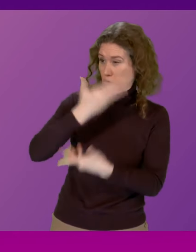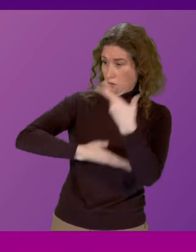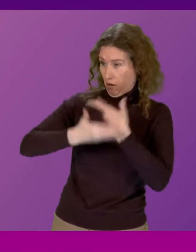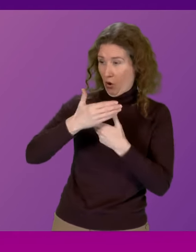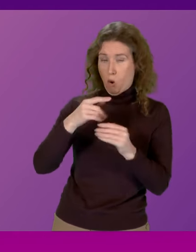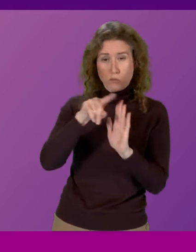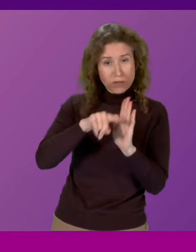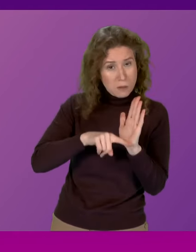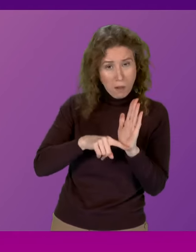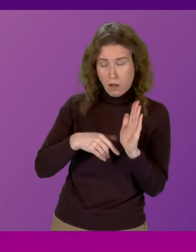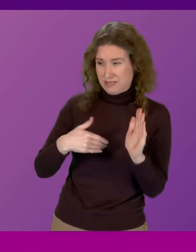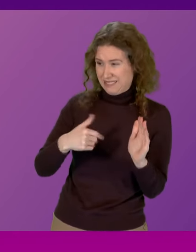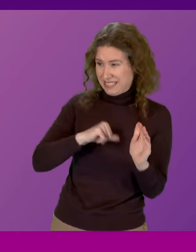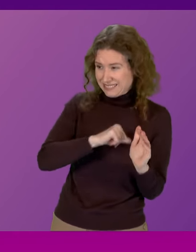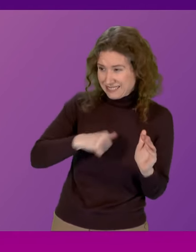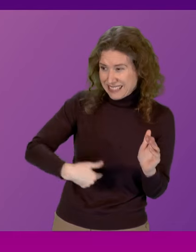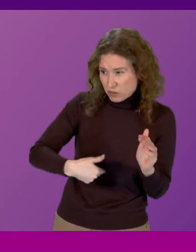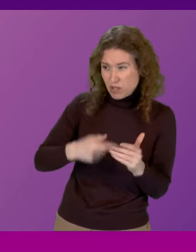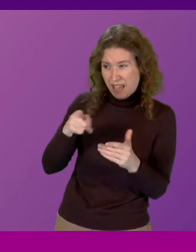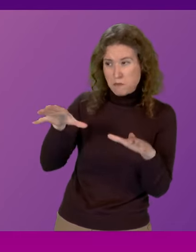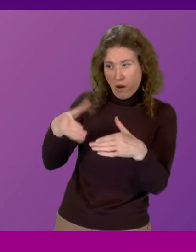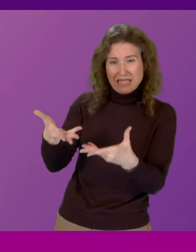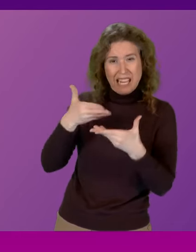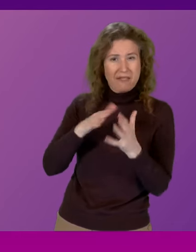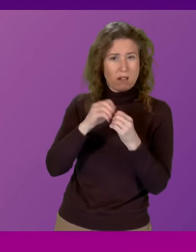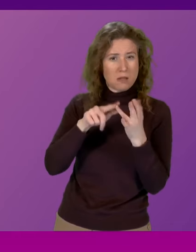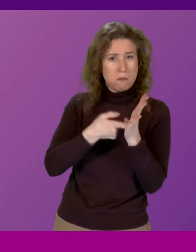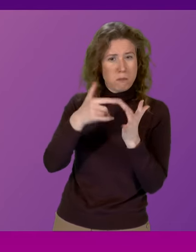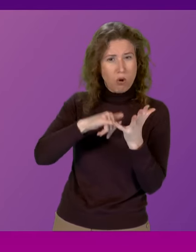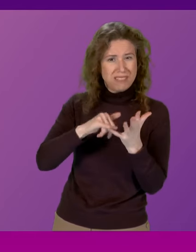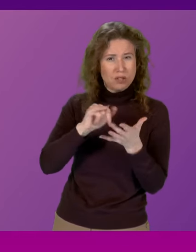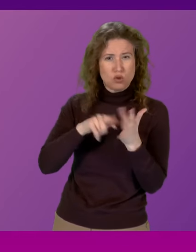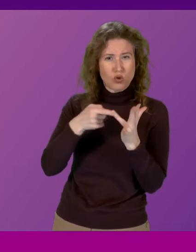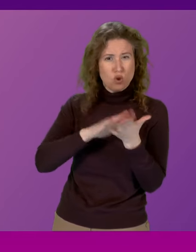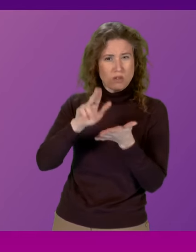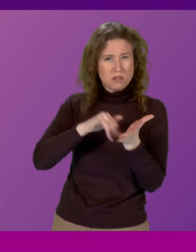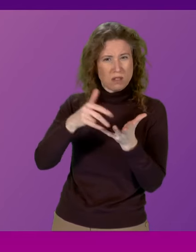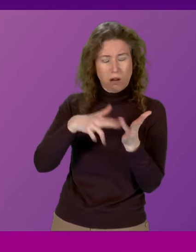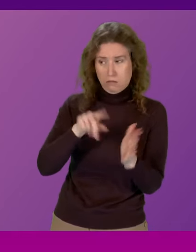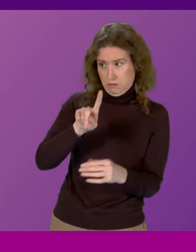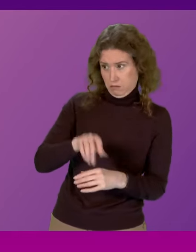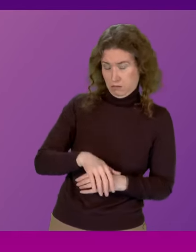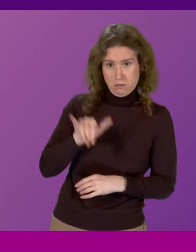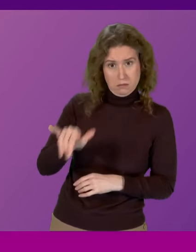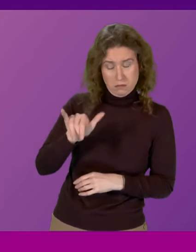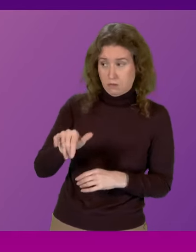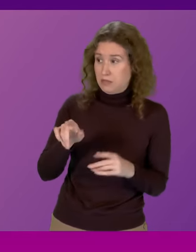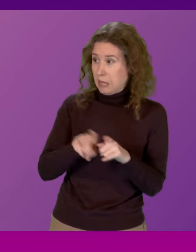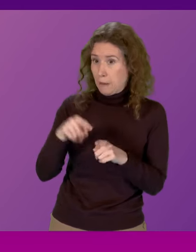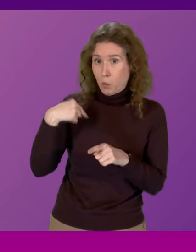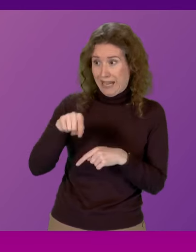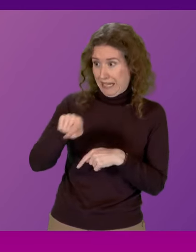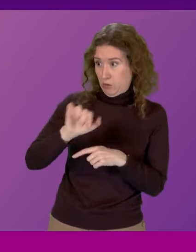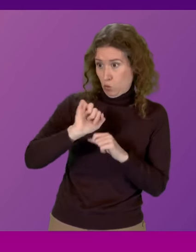and integrity from the party that gave us Boris Johnson is quite something. In the week when Douglas Ross's